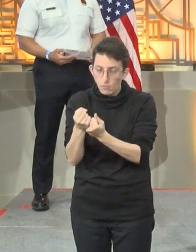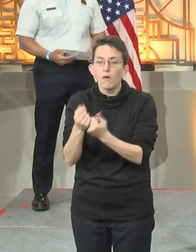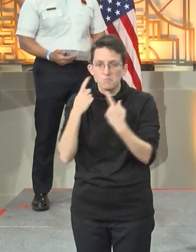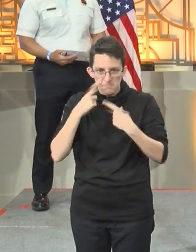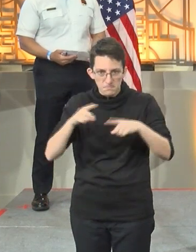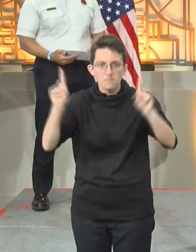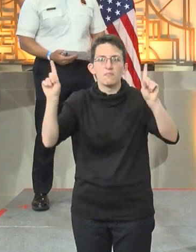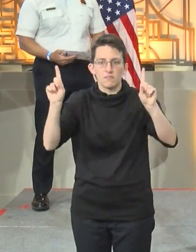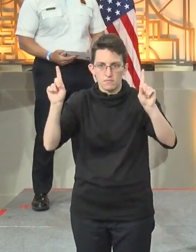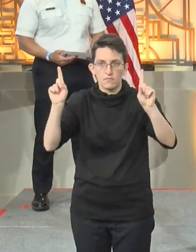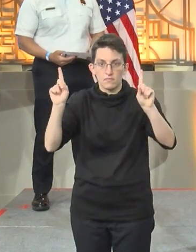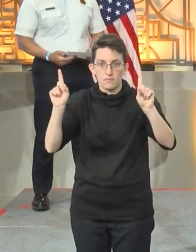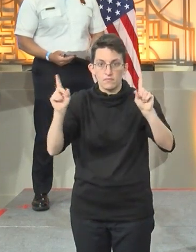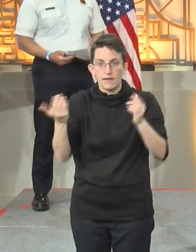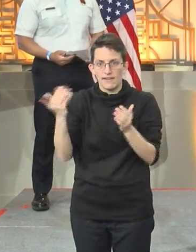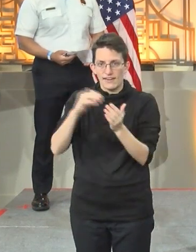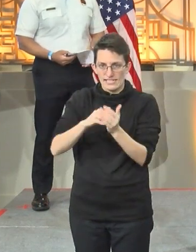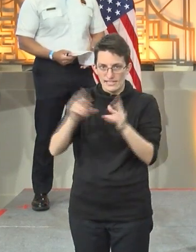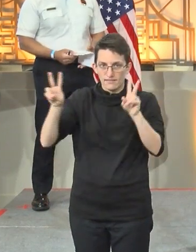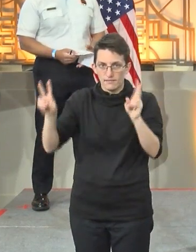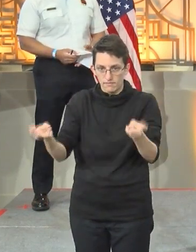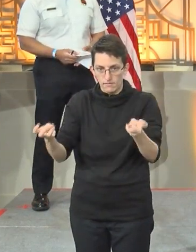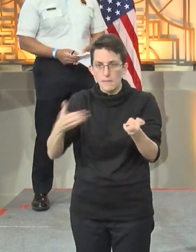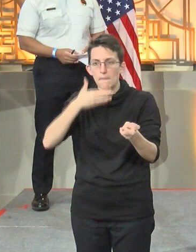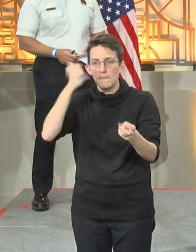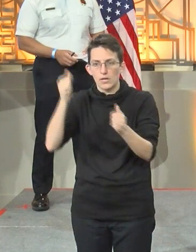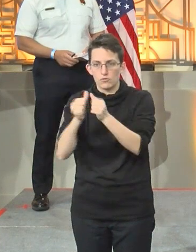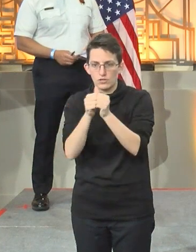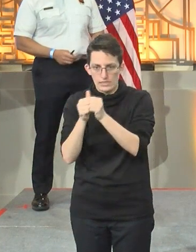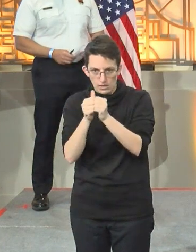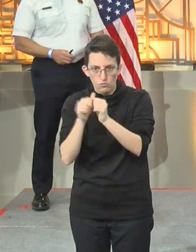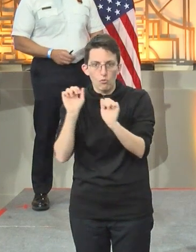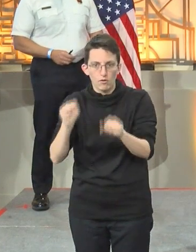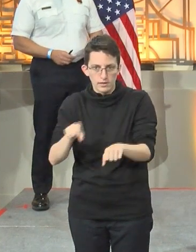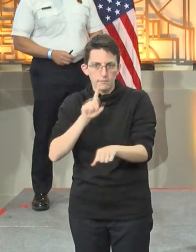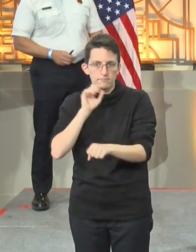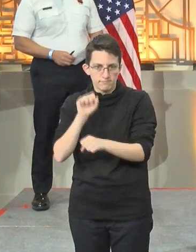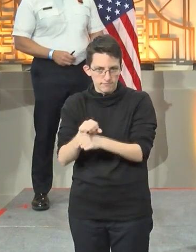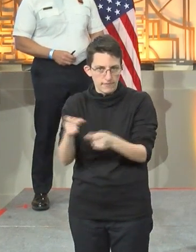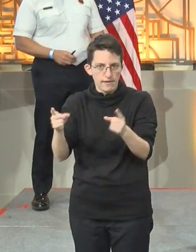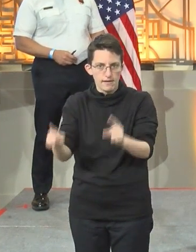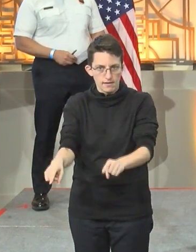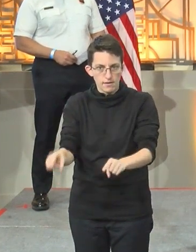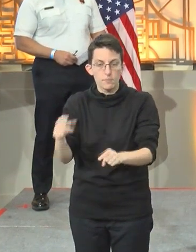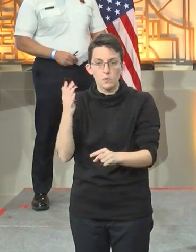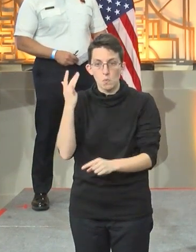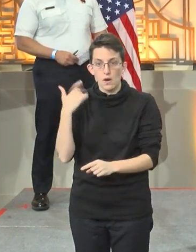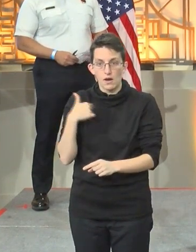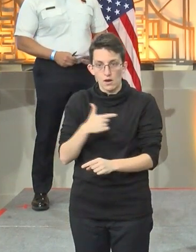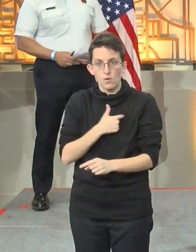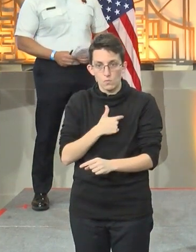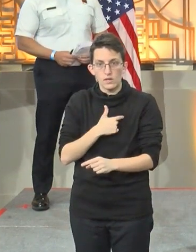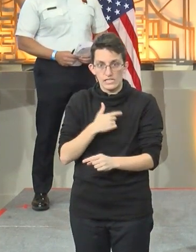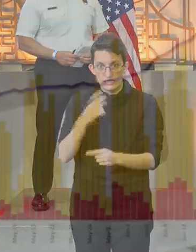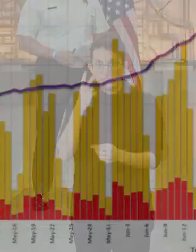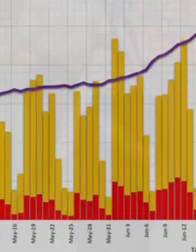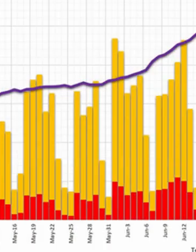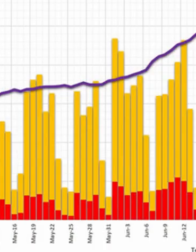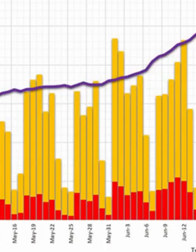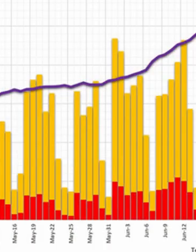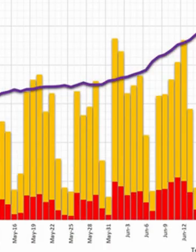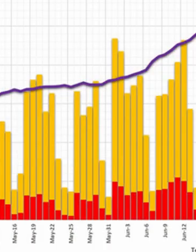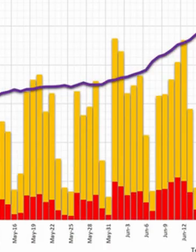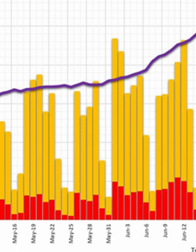Better Together slogan, it can become reality. And we need to keep moving in that direction because while we have moved, and this graph shows